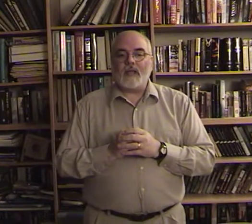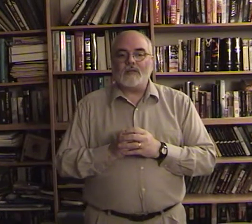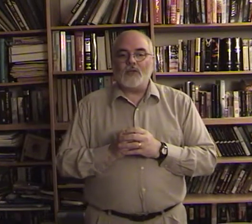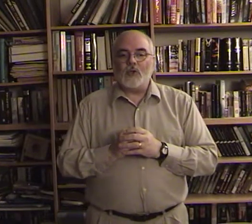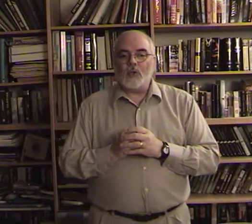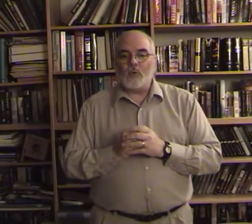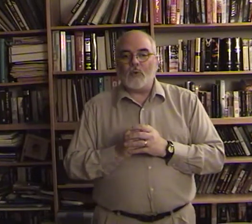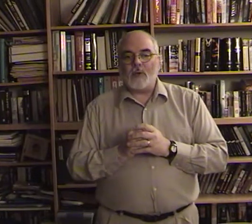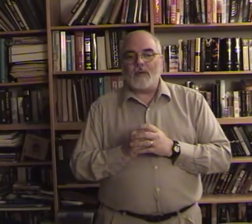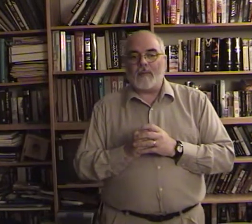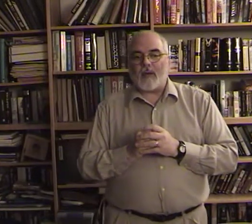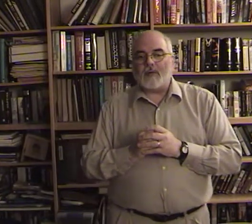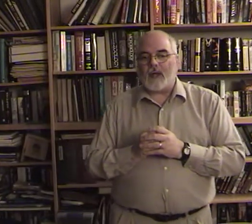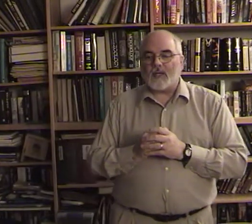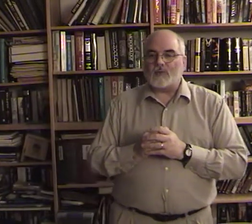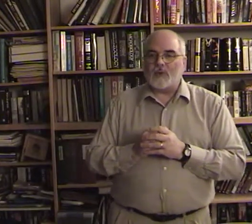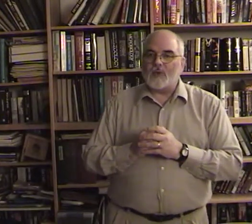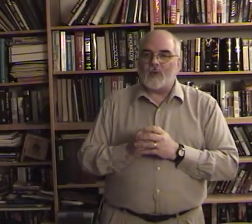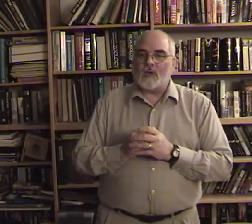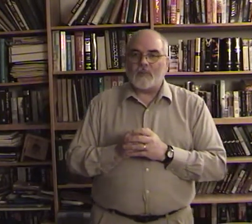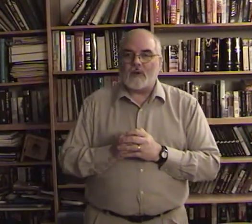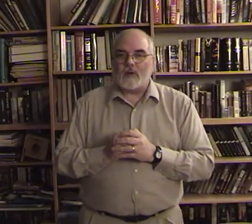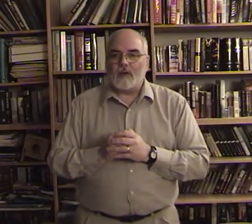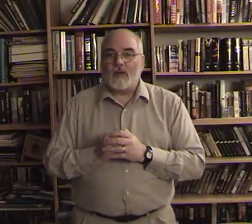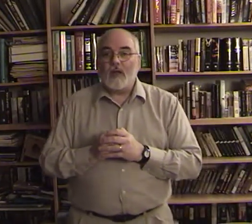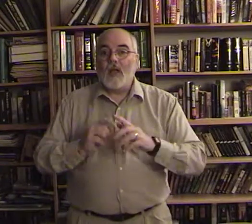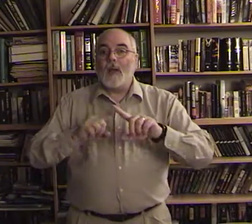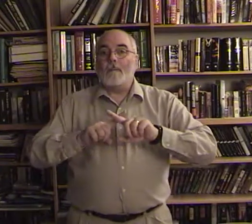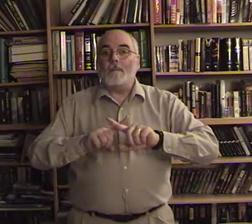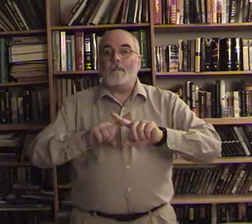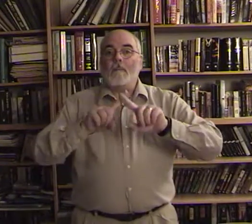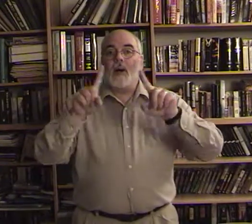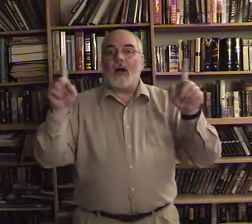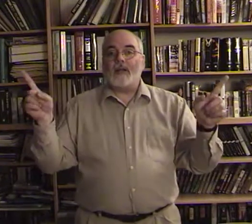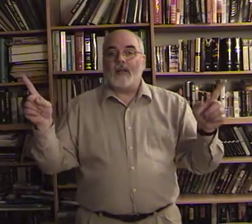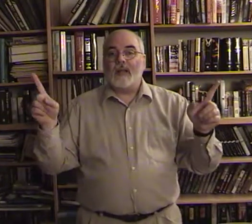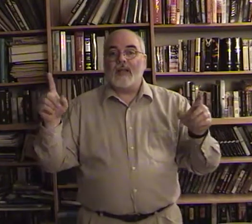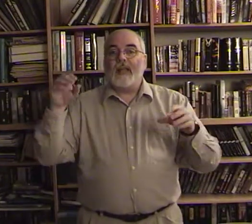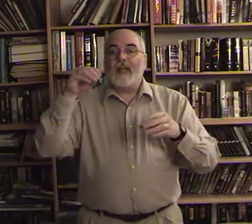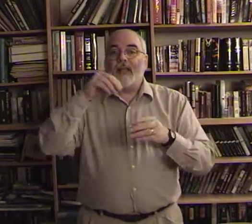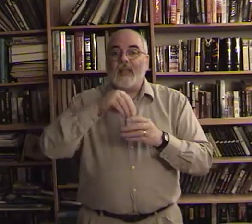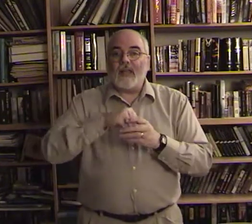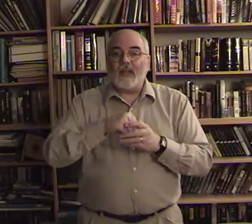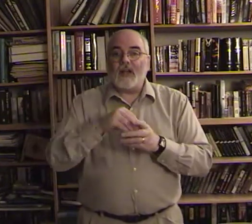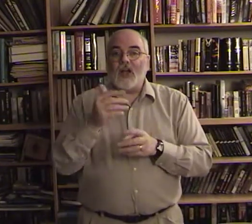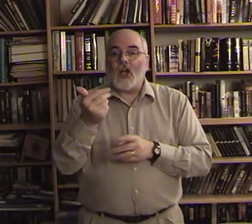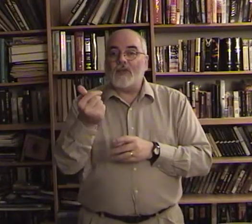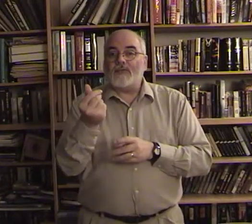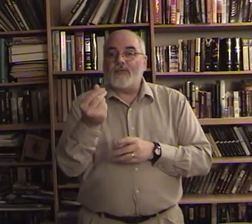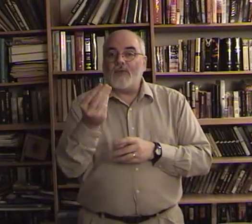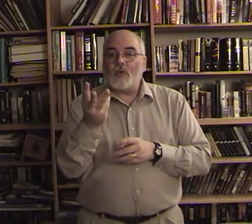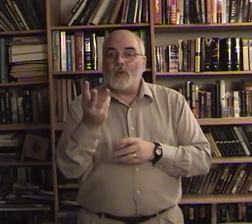you will be baptized with the holy spirit but in a few